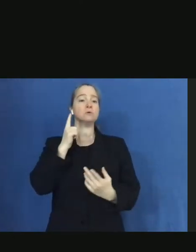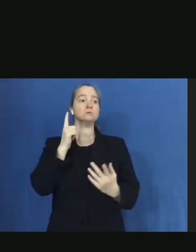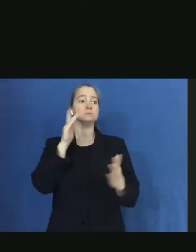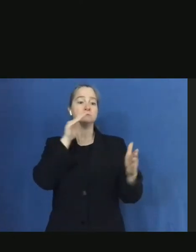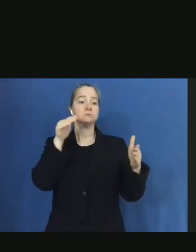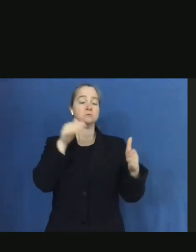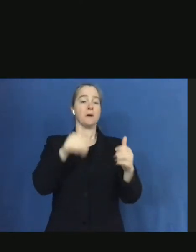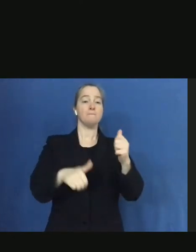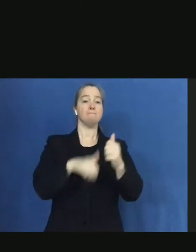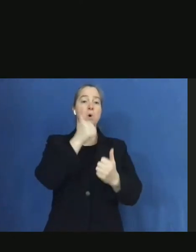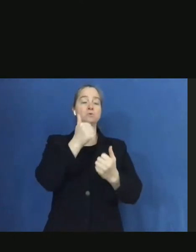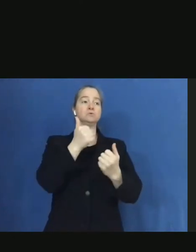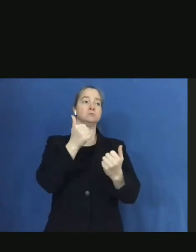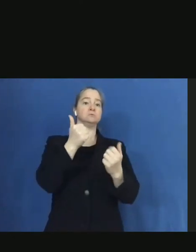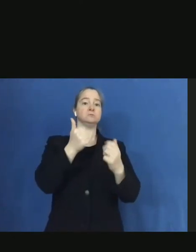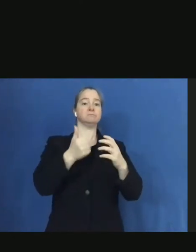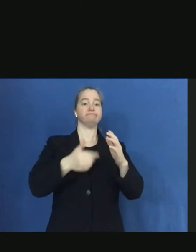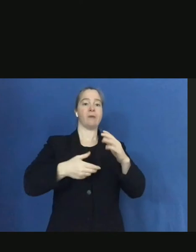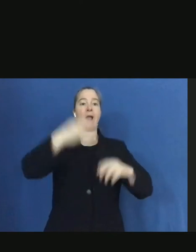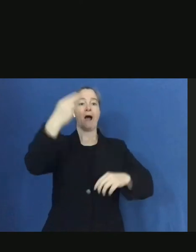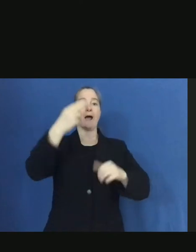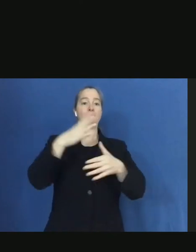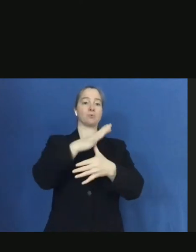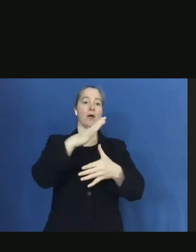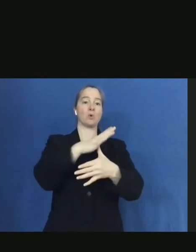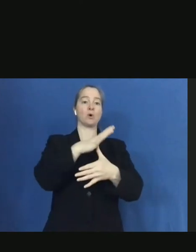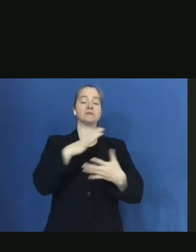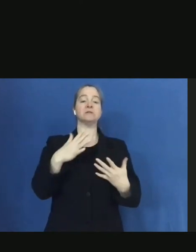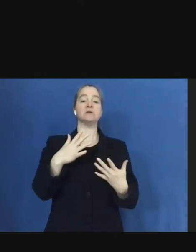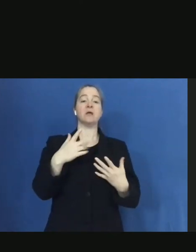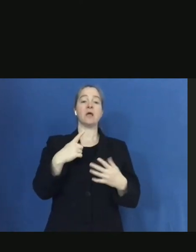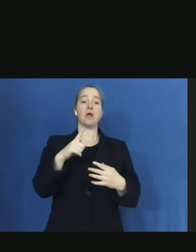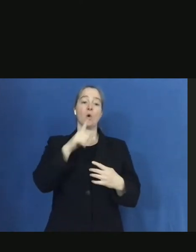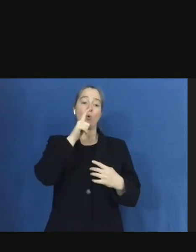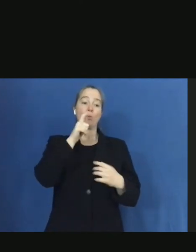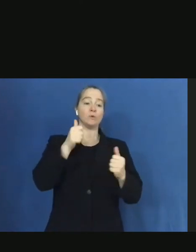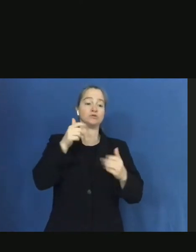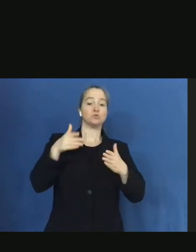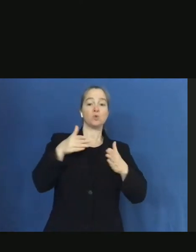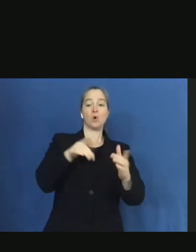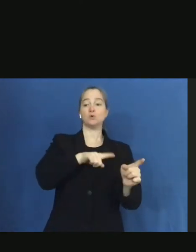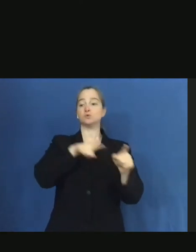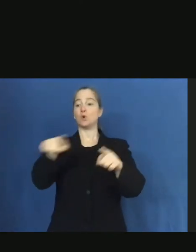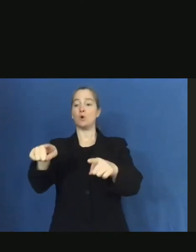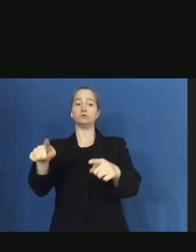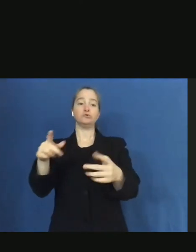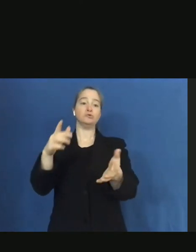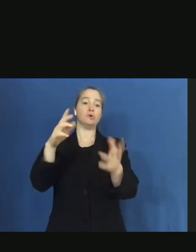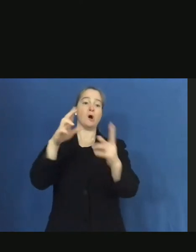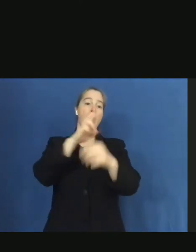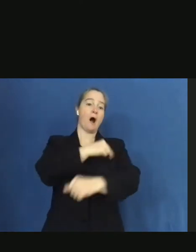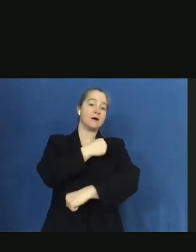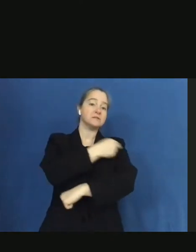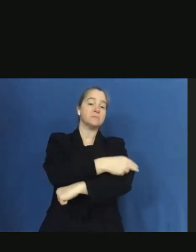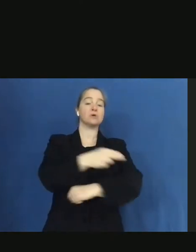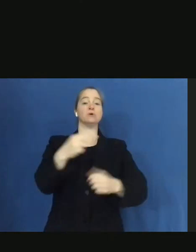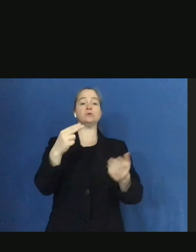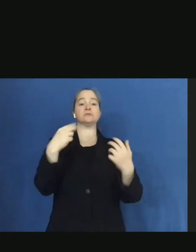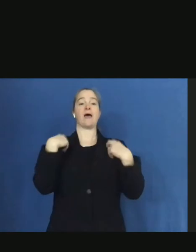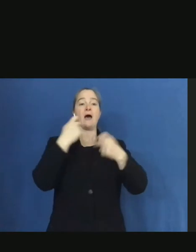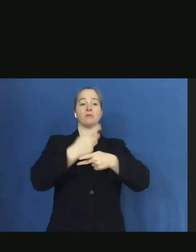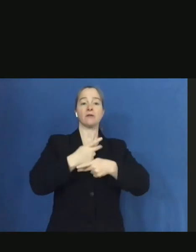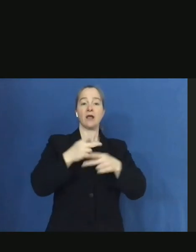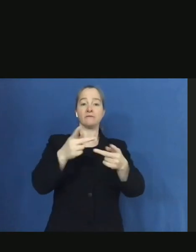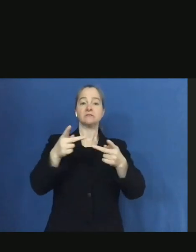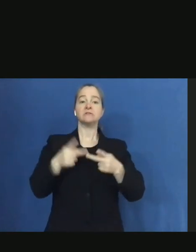as possible. And we also prioritize routes leading to our health care facilities. So we move staff both before and